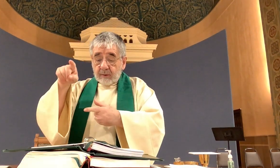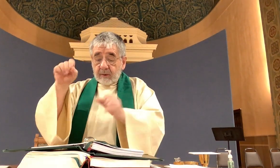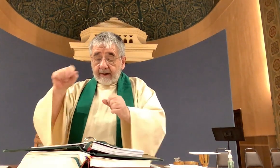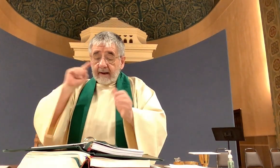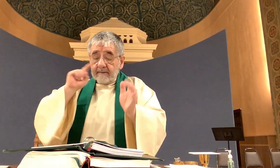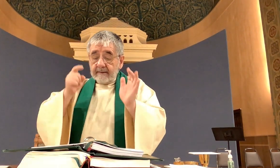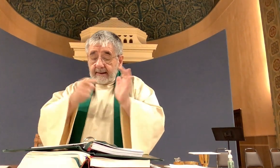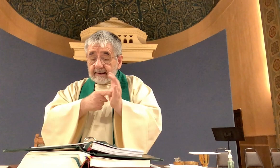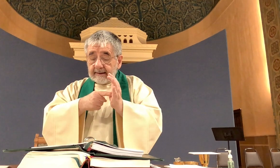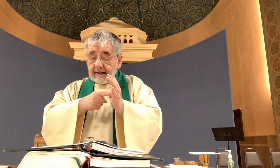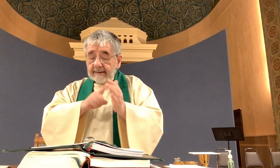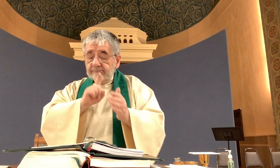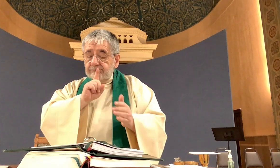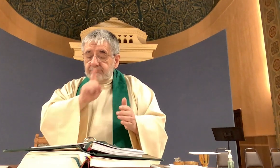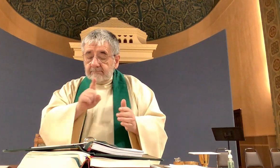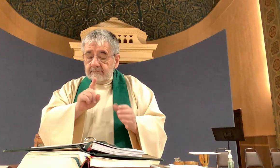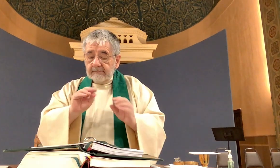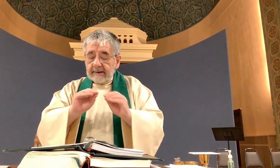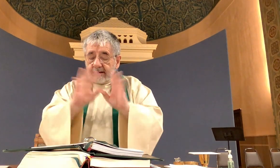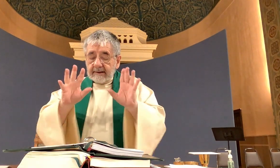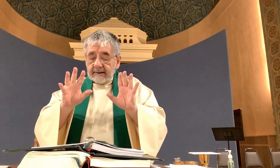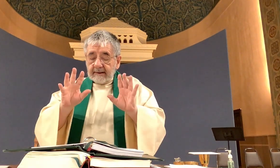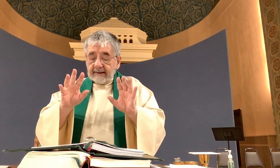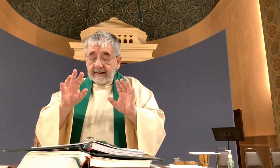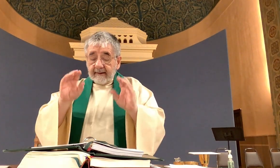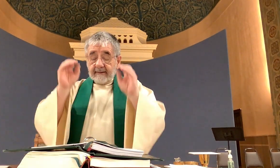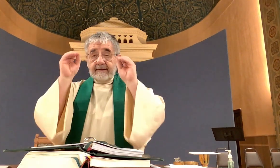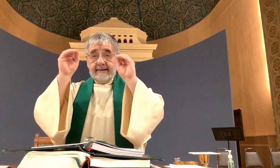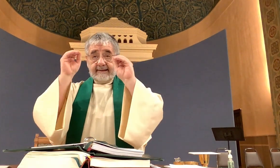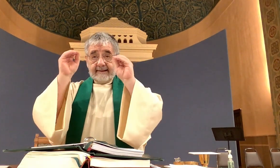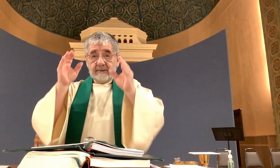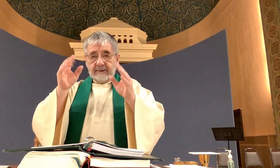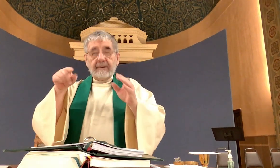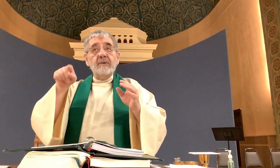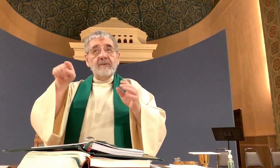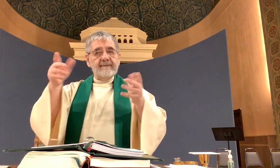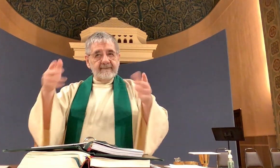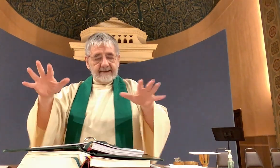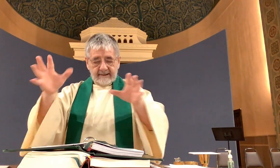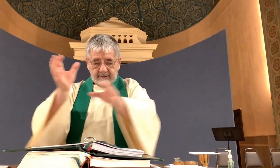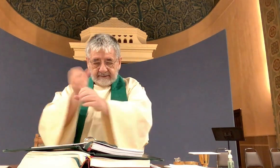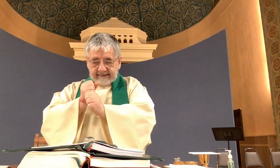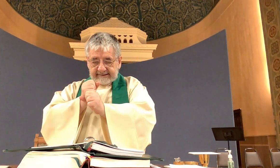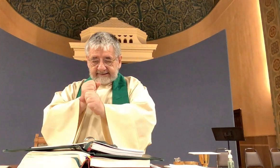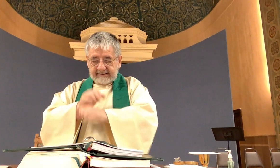so that you may realize the certainty of the teachings you have received.